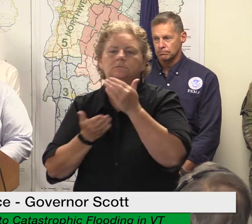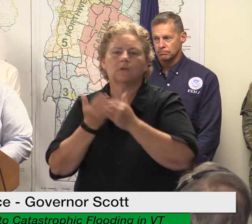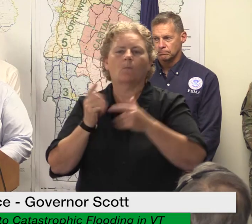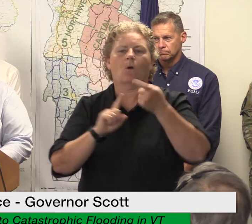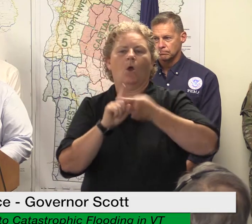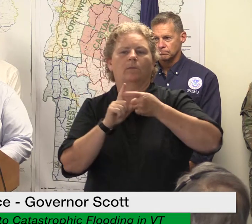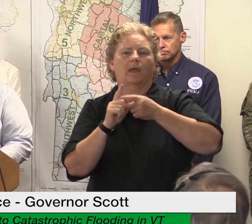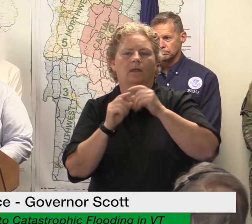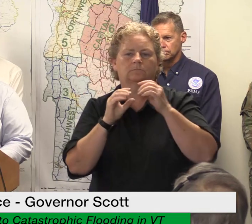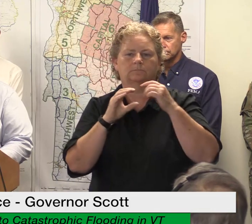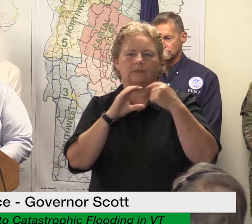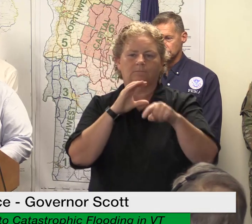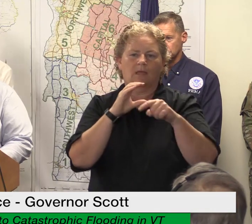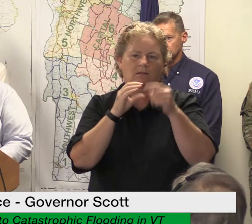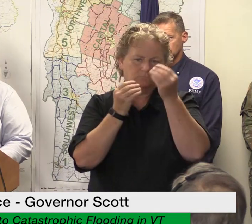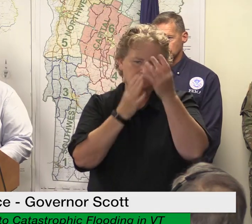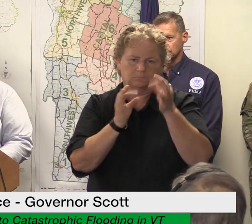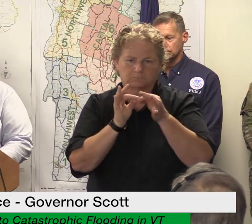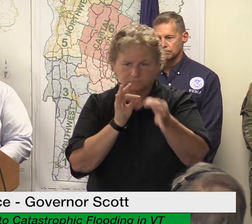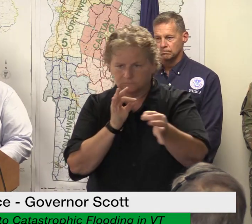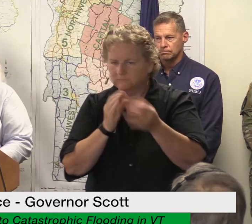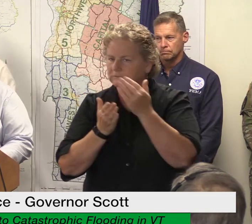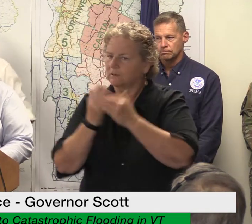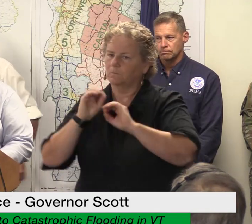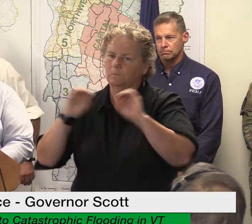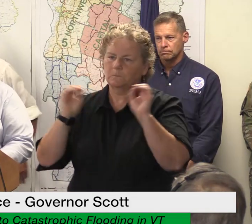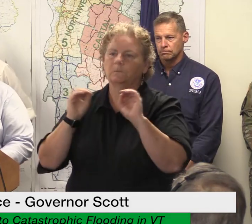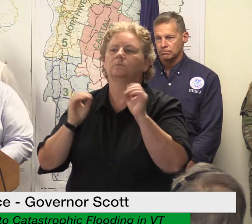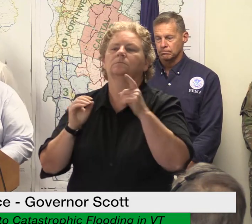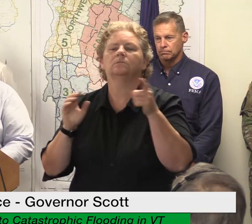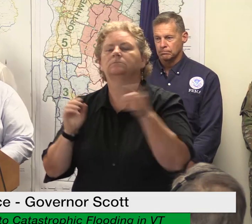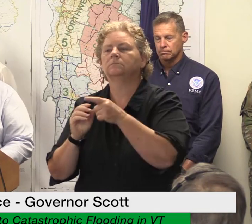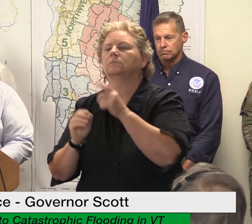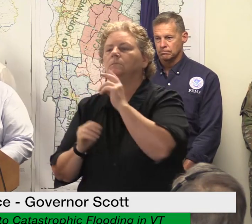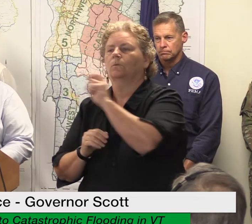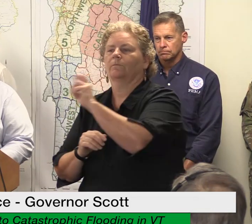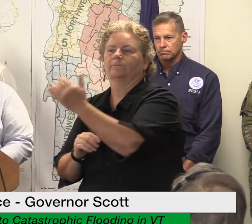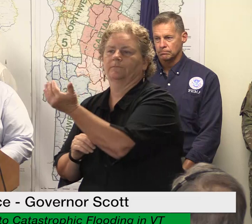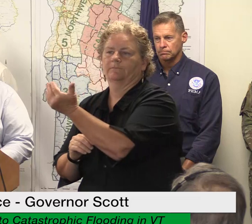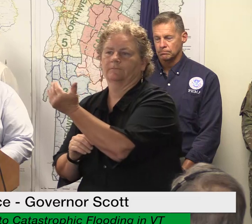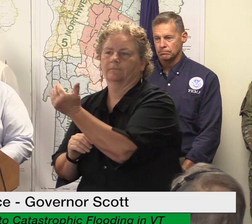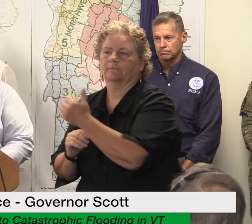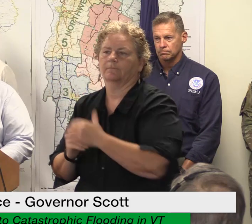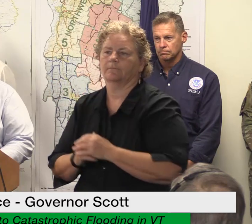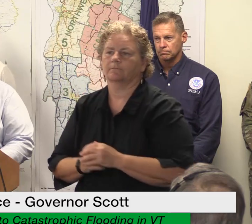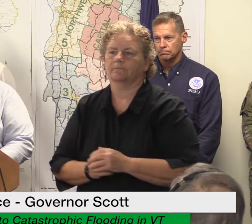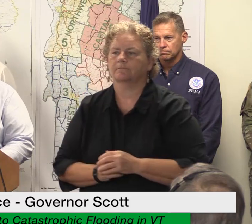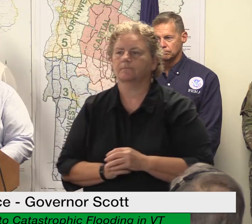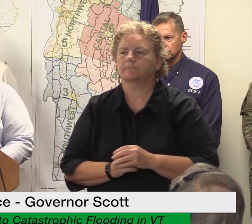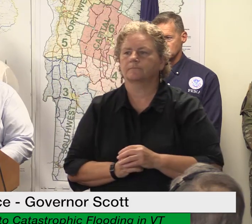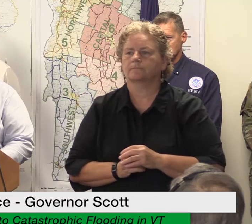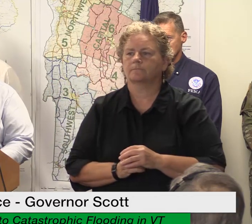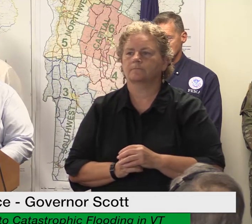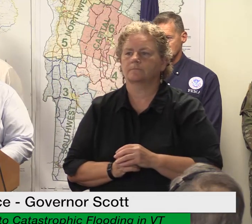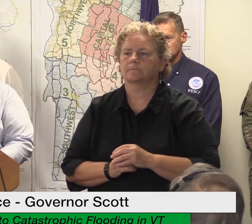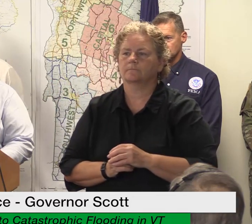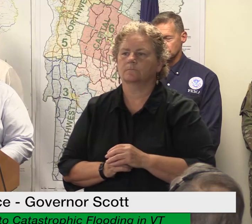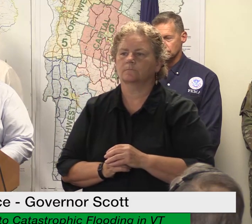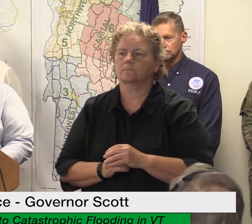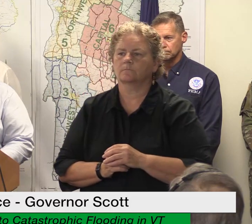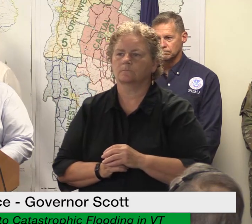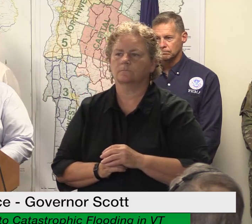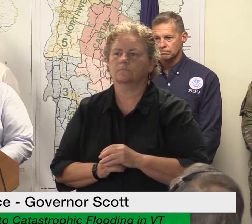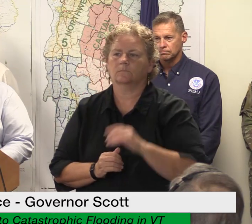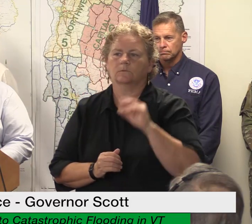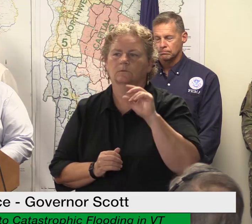for tax year 2022 vermont personal income taxes the extended due date for those who have